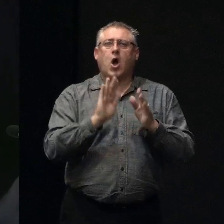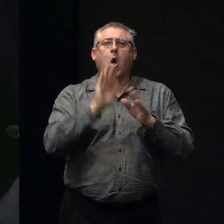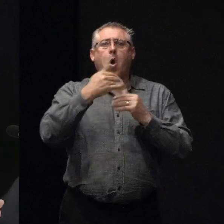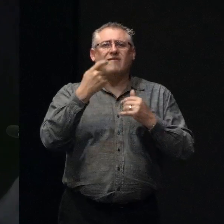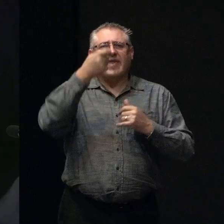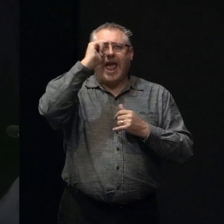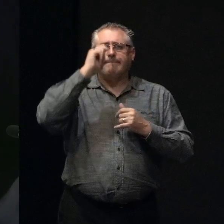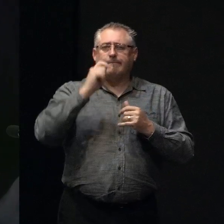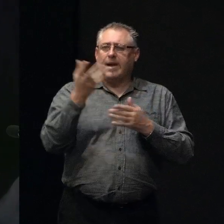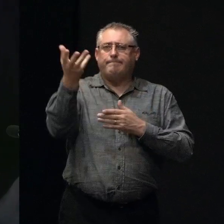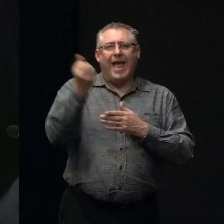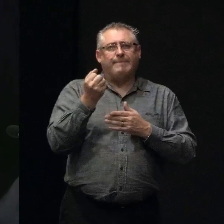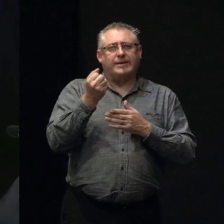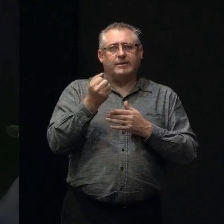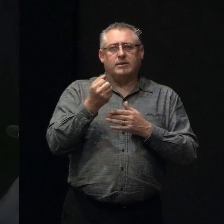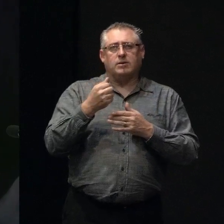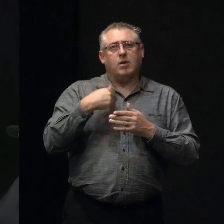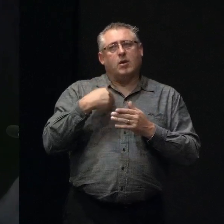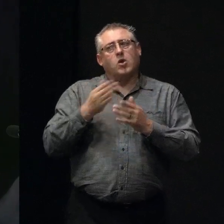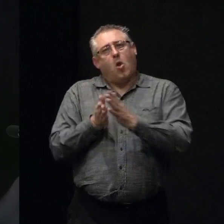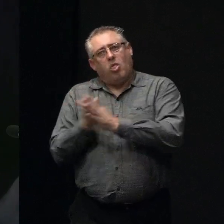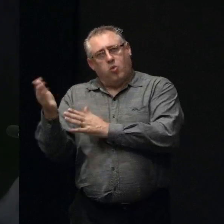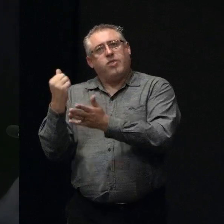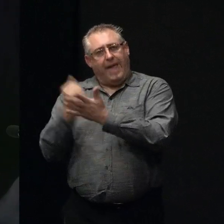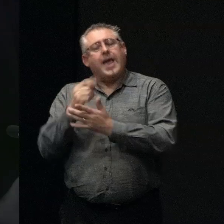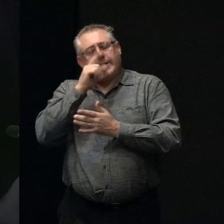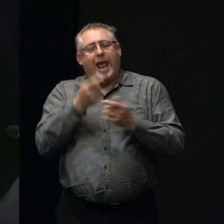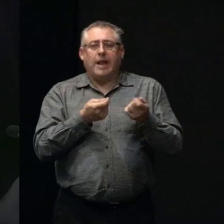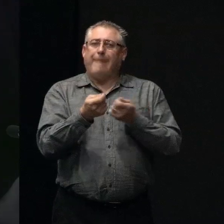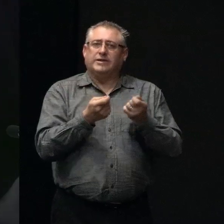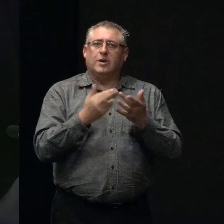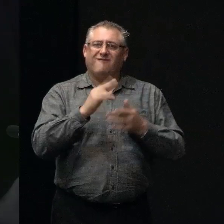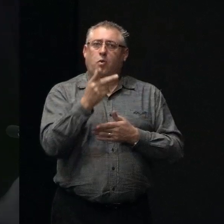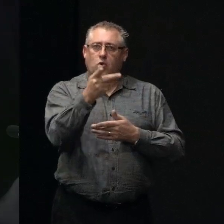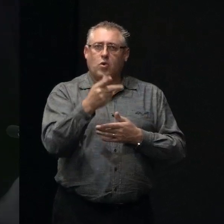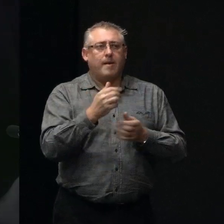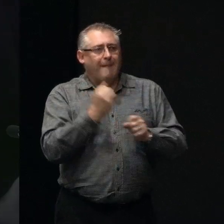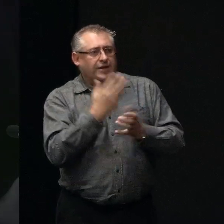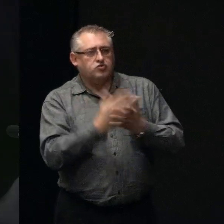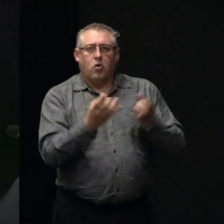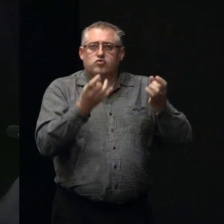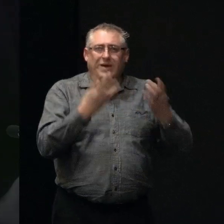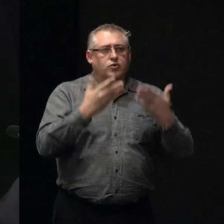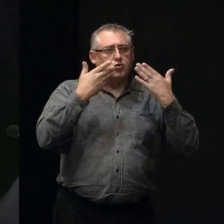that you receive. So have a chat with us, we can manage that for you and make sure that you're ready to go at that next step.